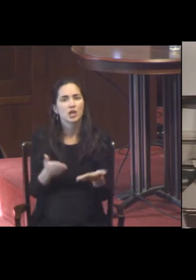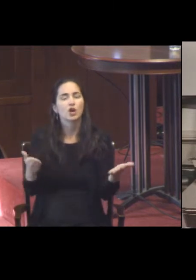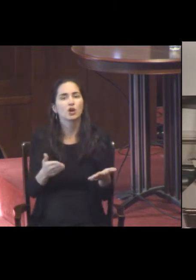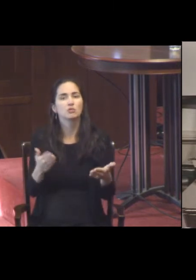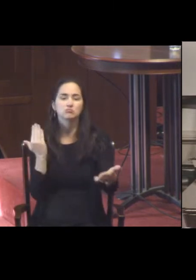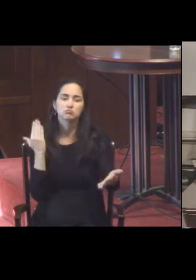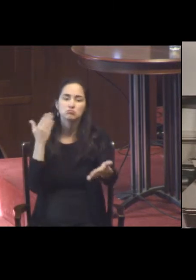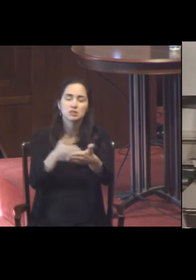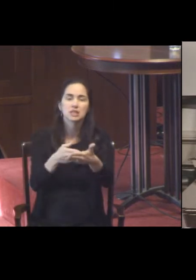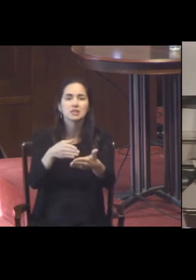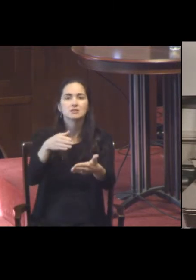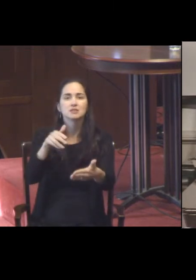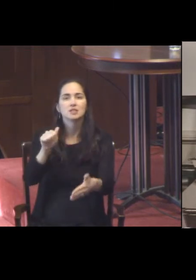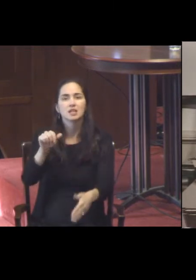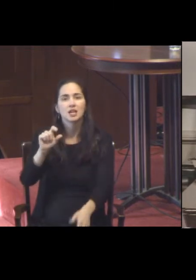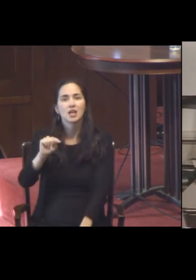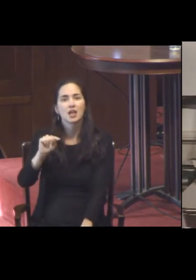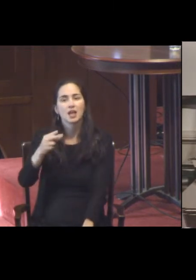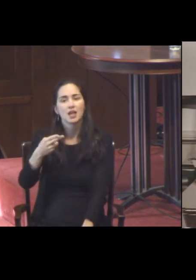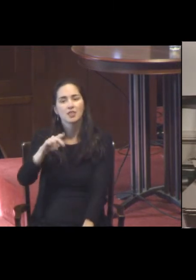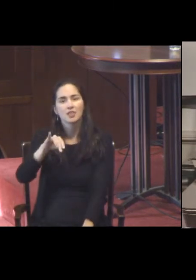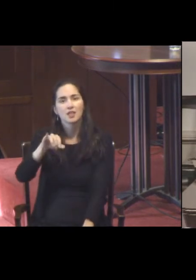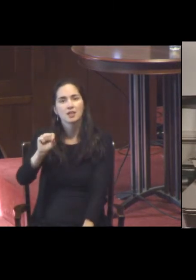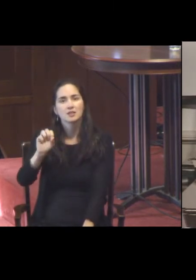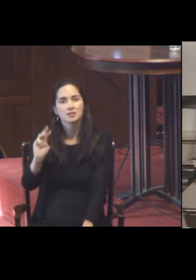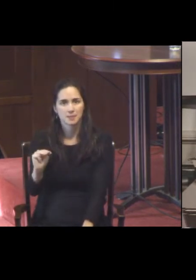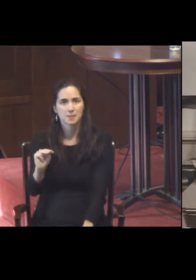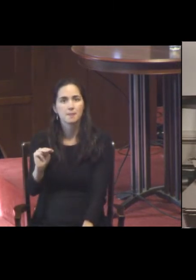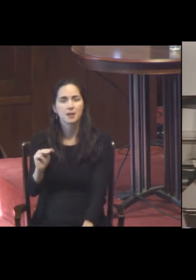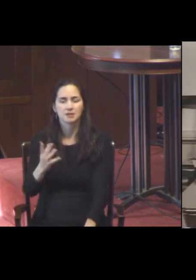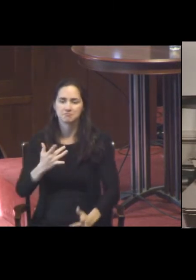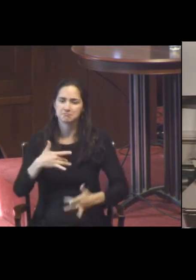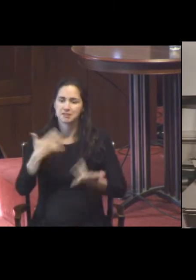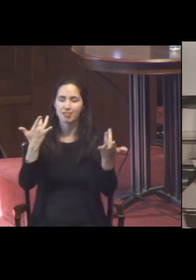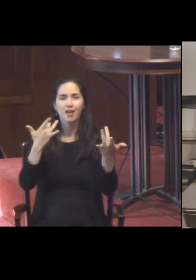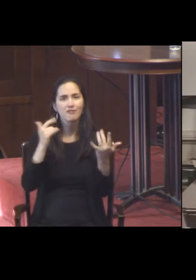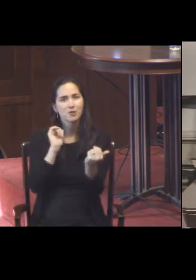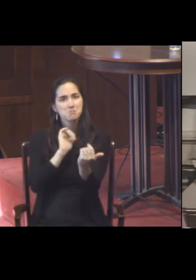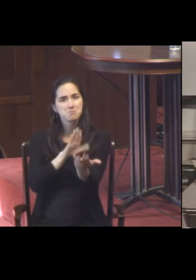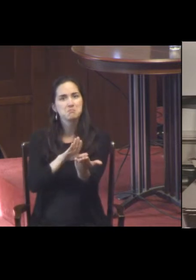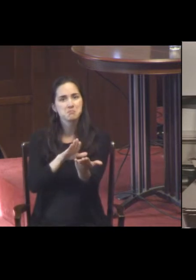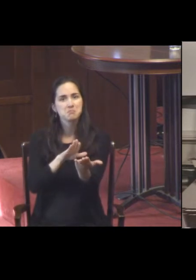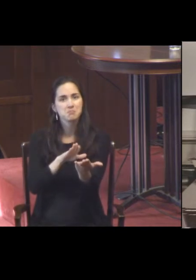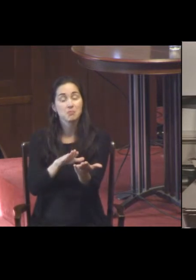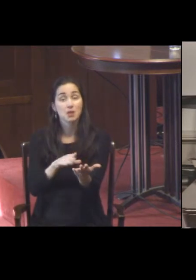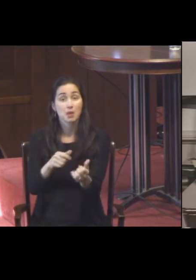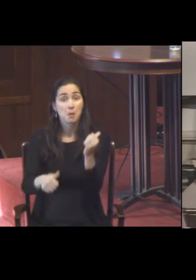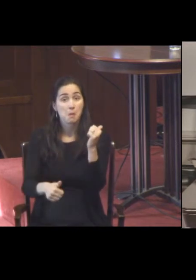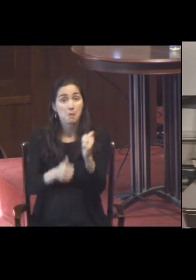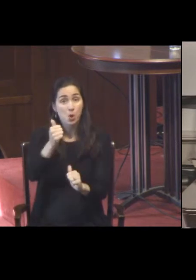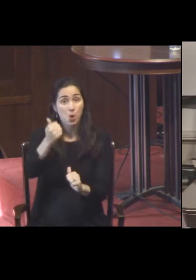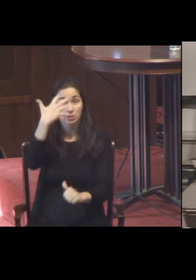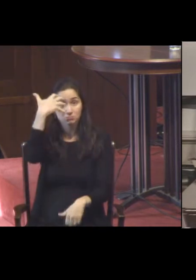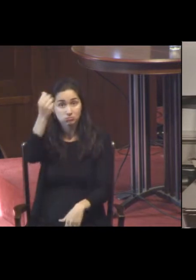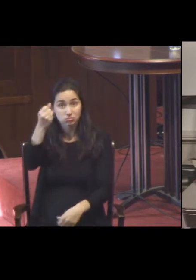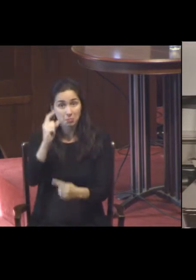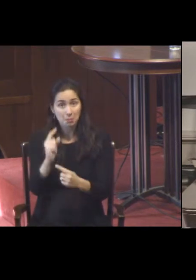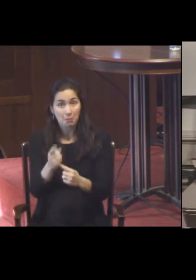some delightful and very trenchant ways. But the most memorable moment for me is when he said, he quoted Richard Dawkins,